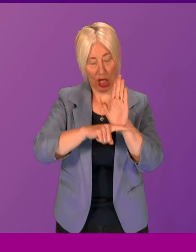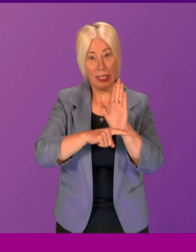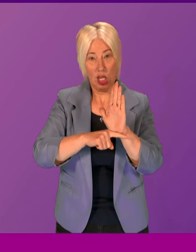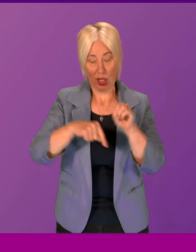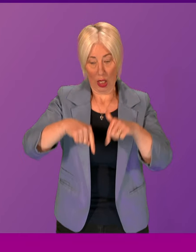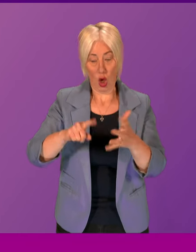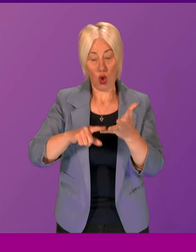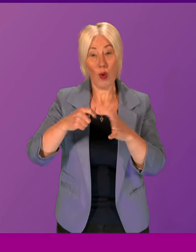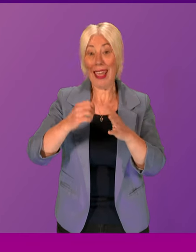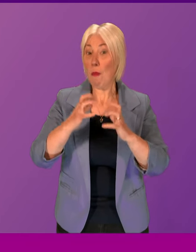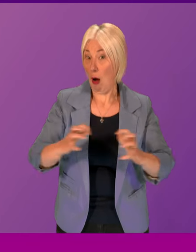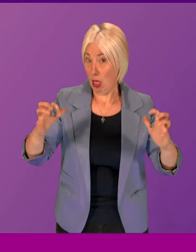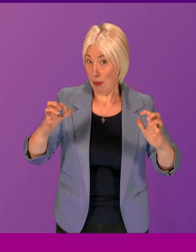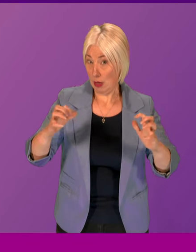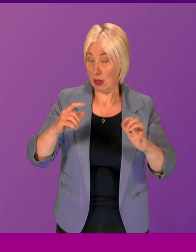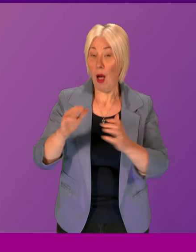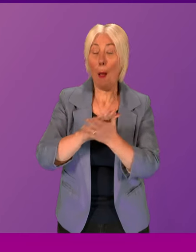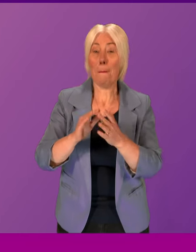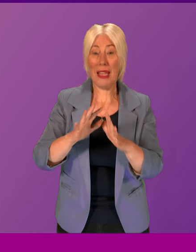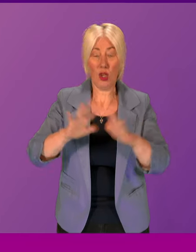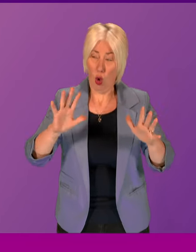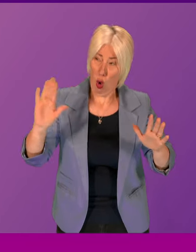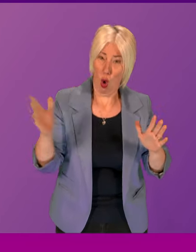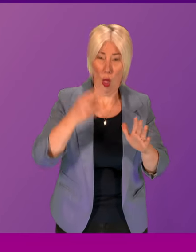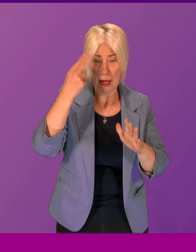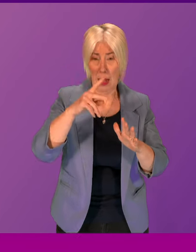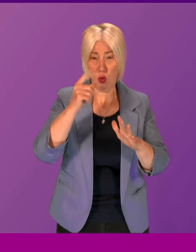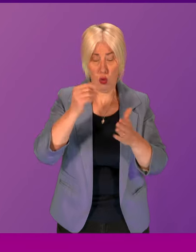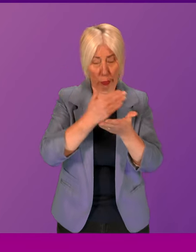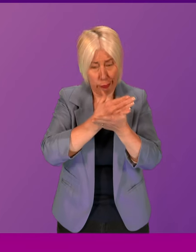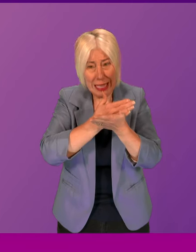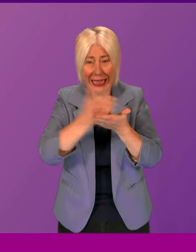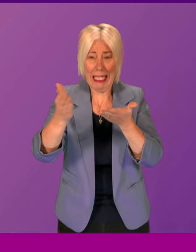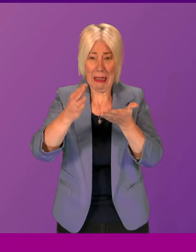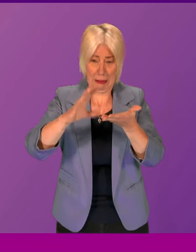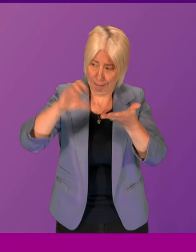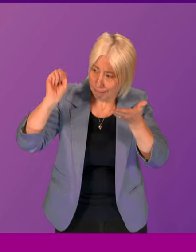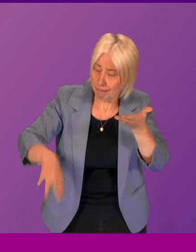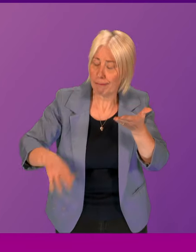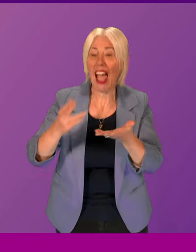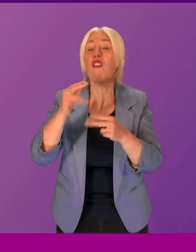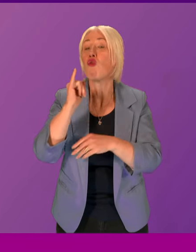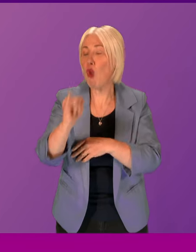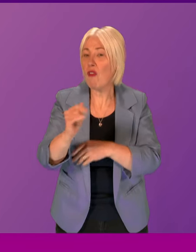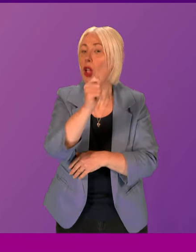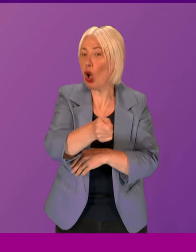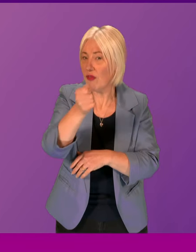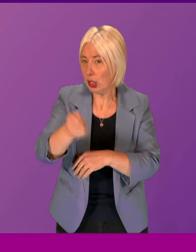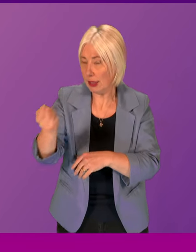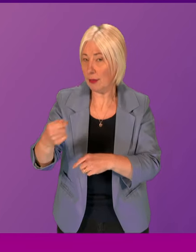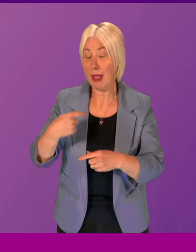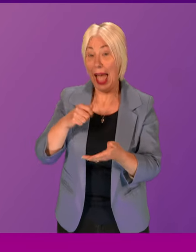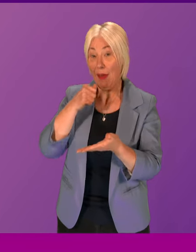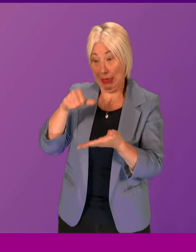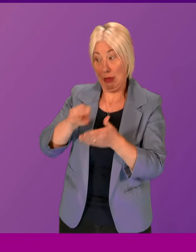the UK Parliament in order for mass exonerations to take place when it comes to wrongful convictions. I have written to the Prime Minister to